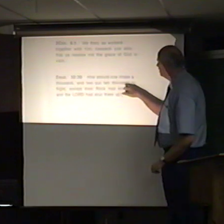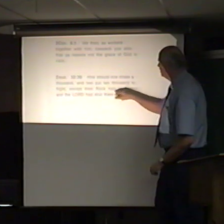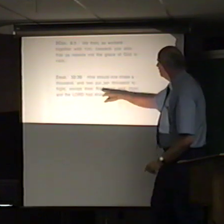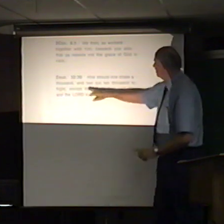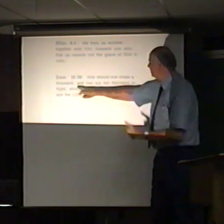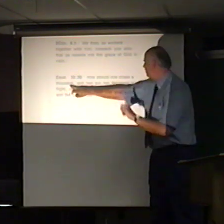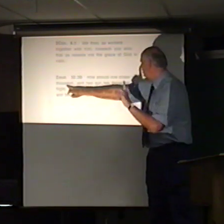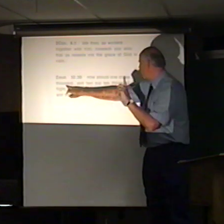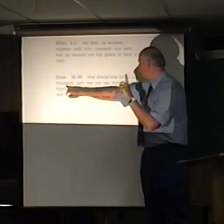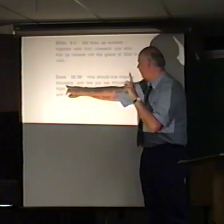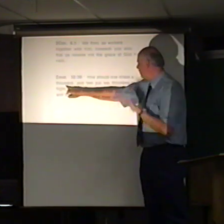Four.